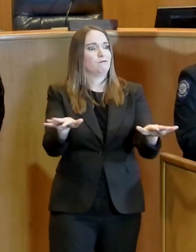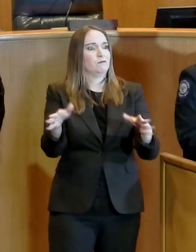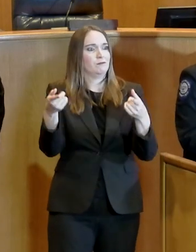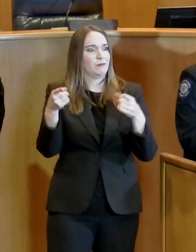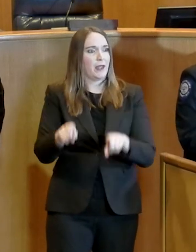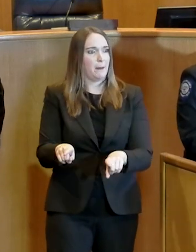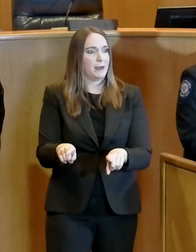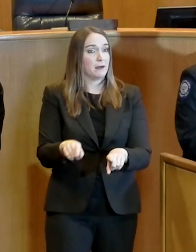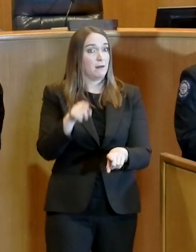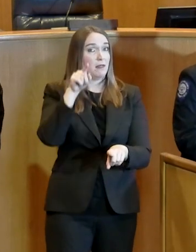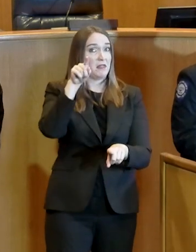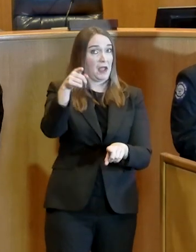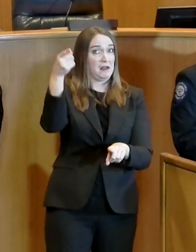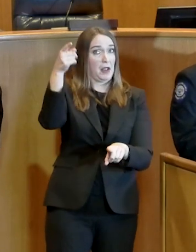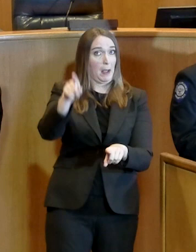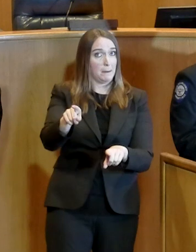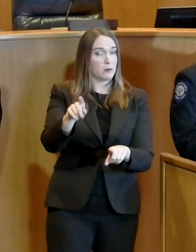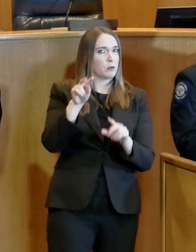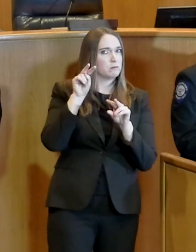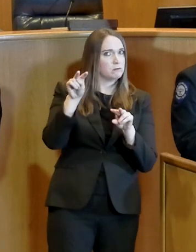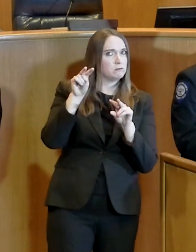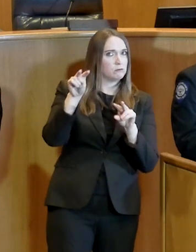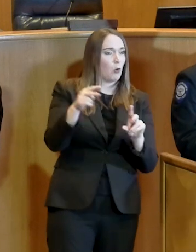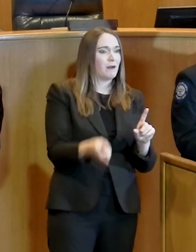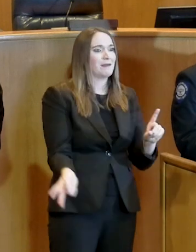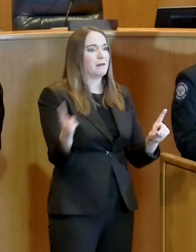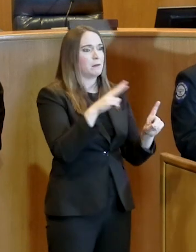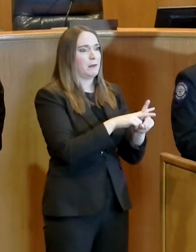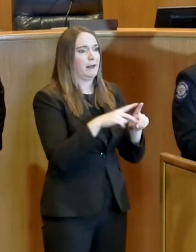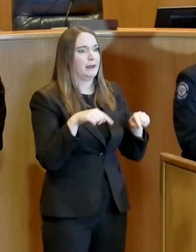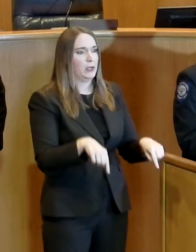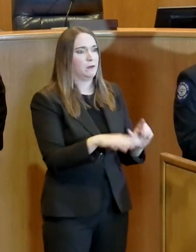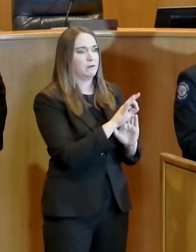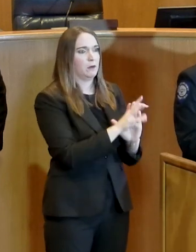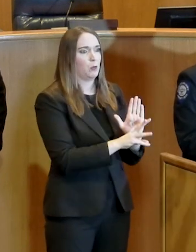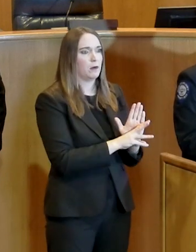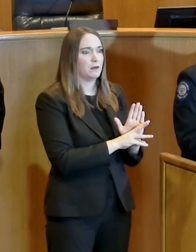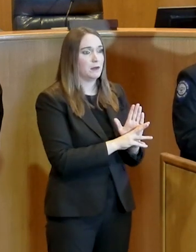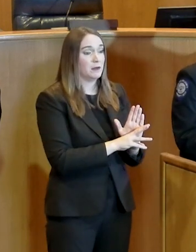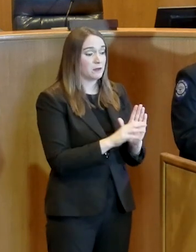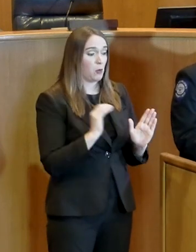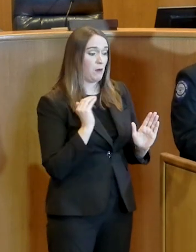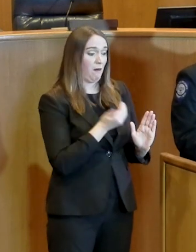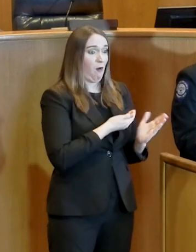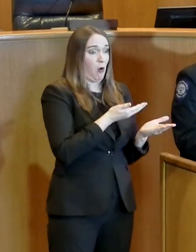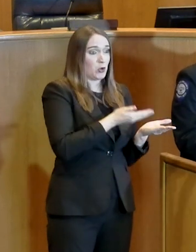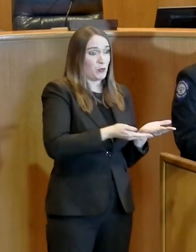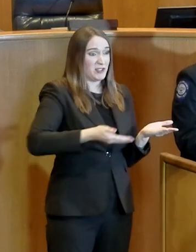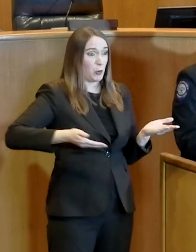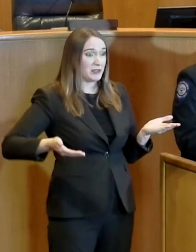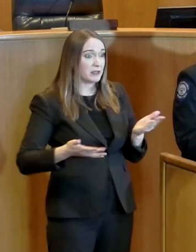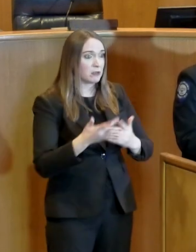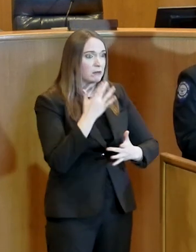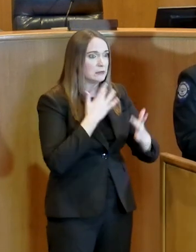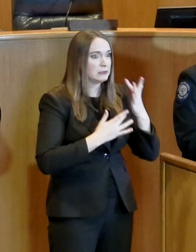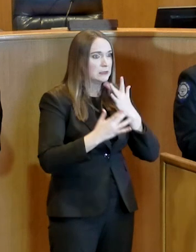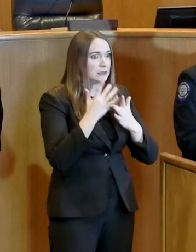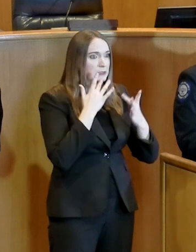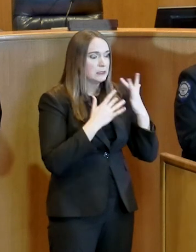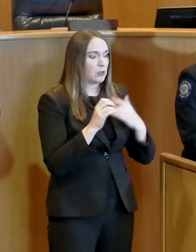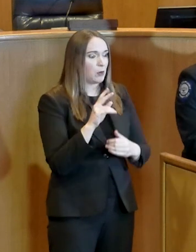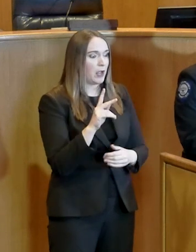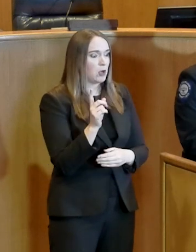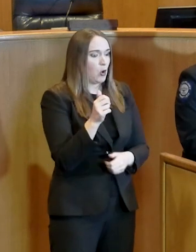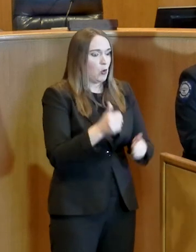things that we implemented thereafter. And so when you're talking about how you allocate scarce resources, you want to put the resources where they're going to